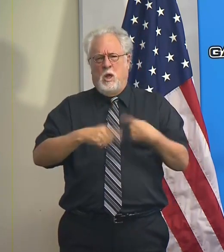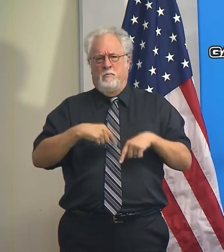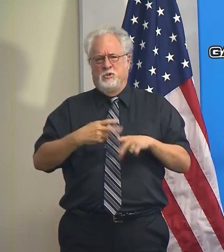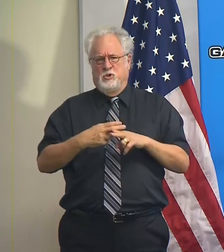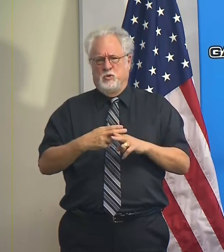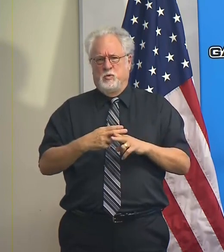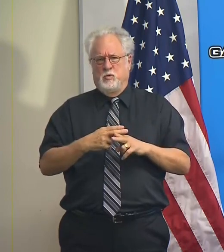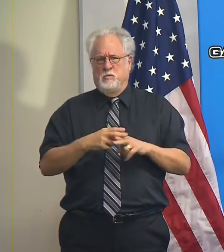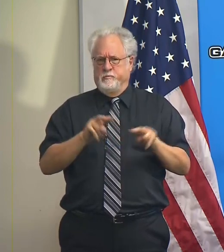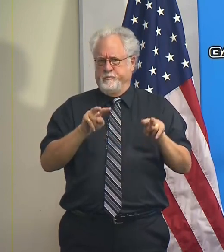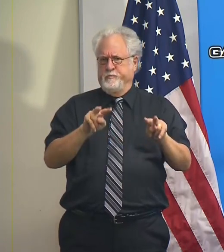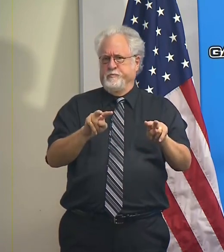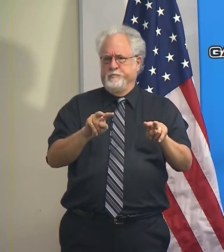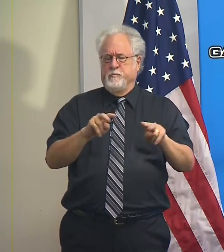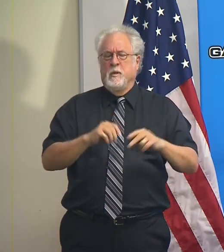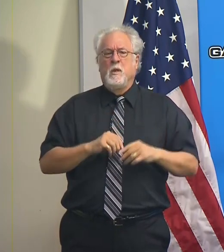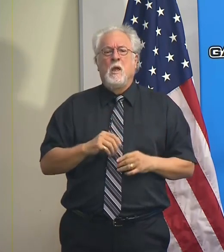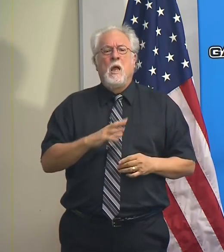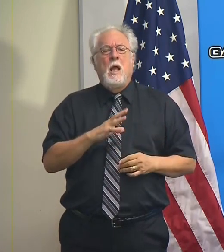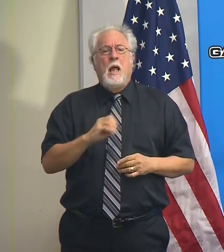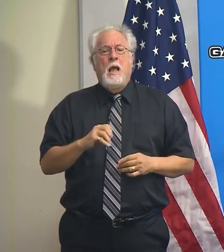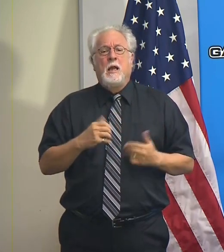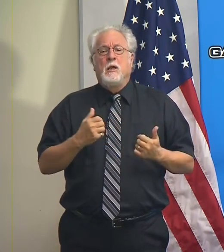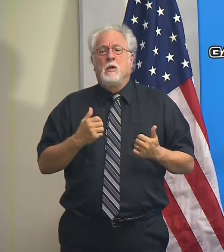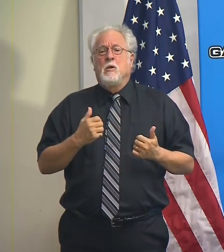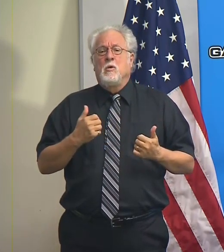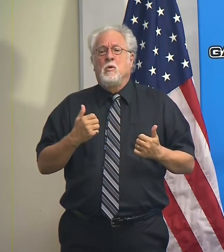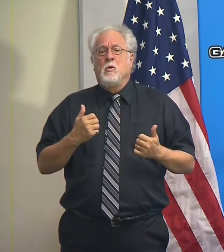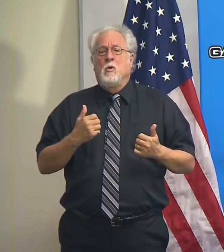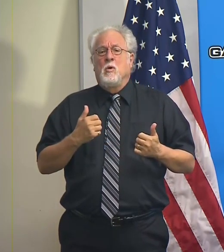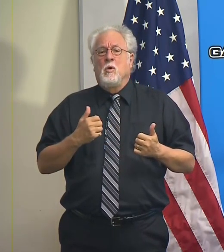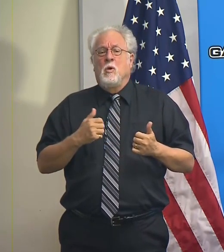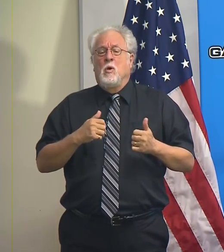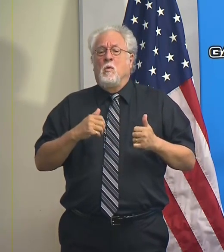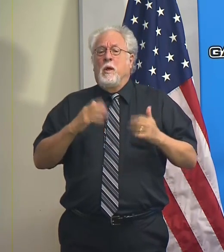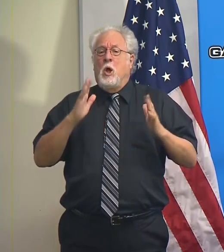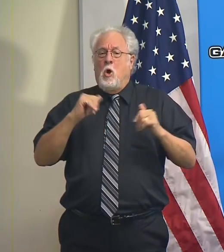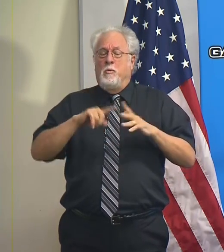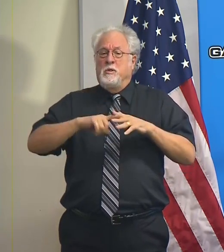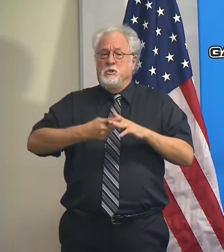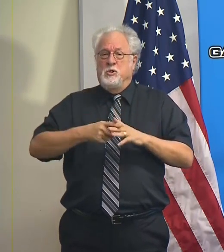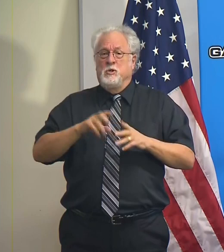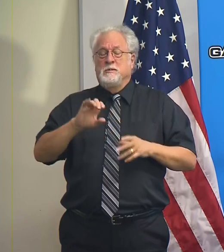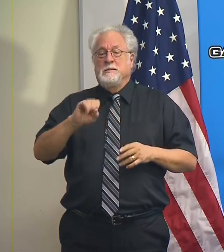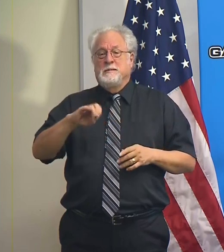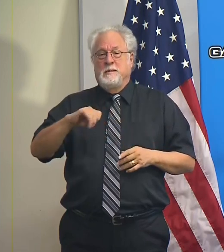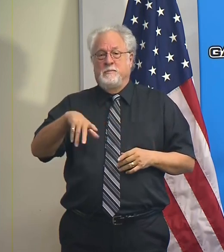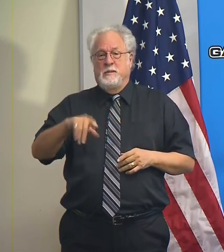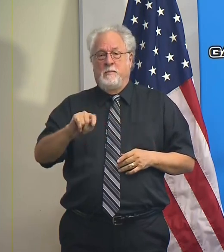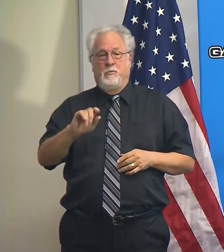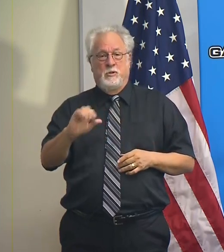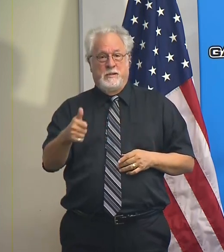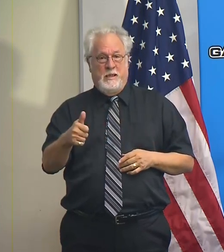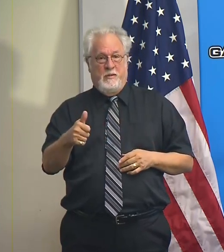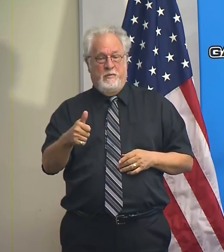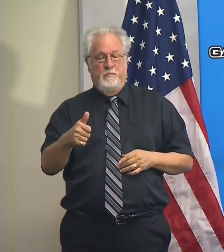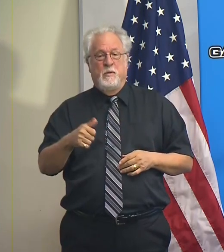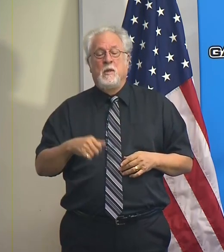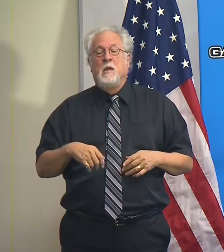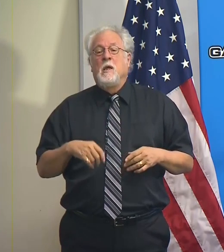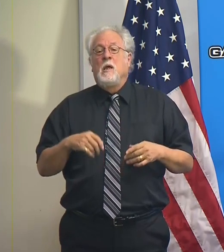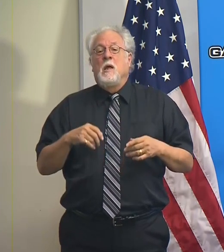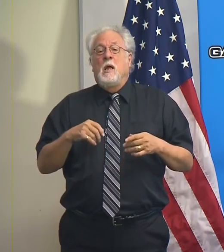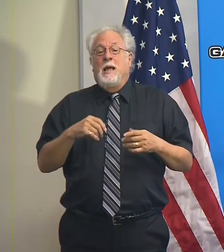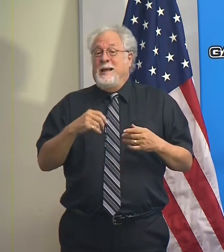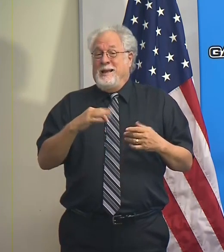soon, so please stay tuned, and we are tracking, turning that on on September the 10th. In the meantime, if you're